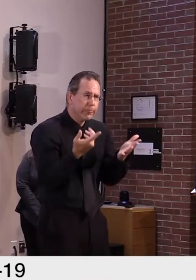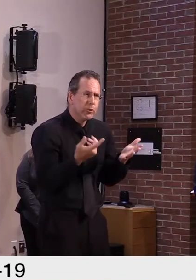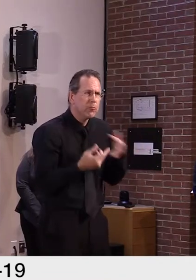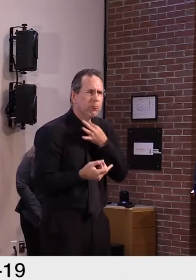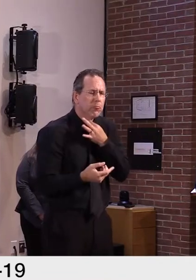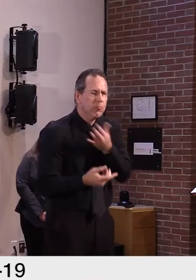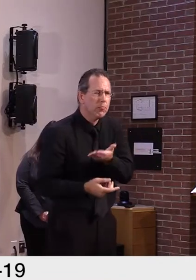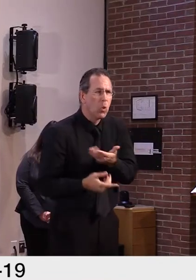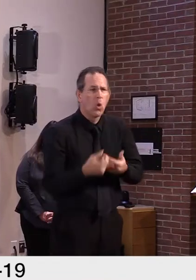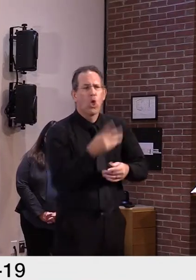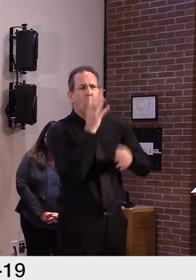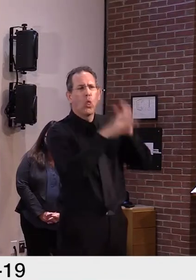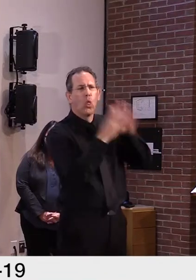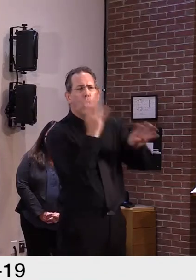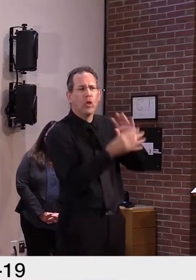that.